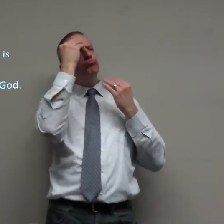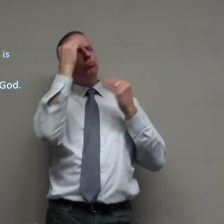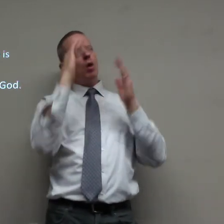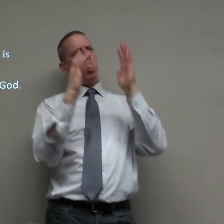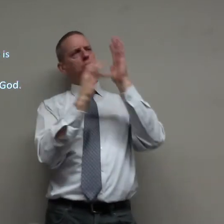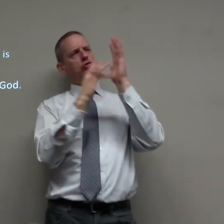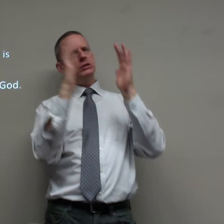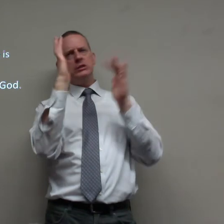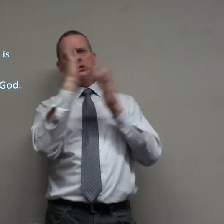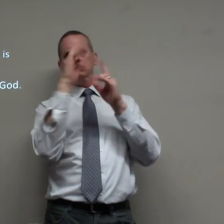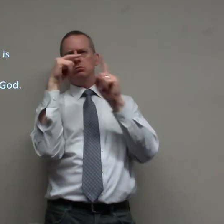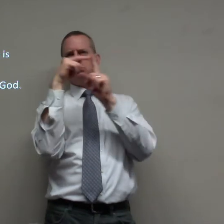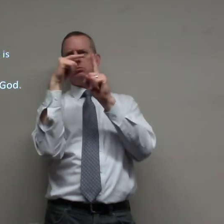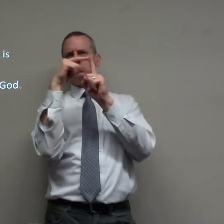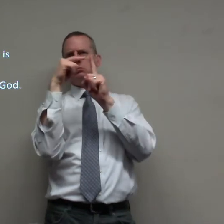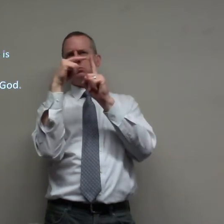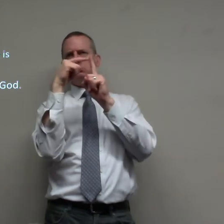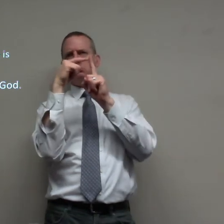we'll say oh but do you think about Jesus